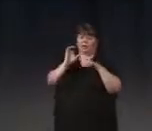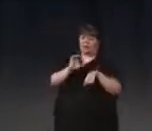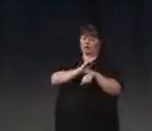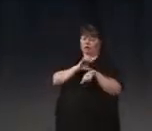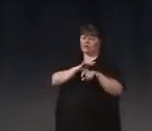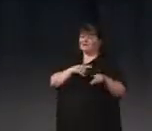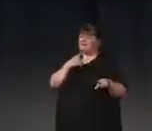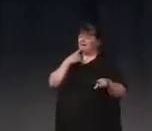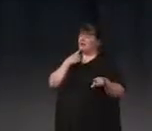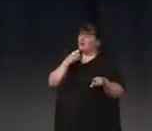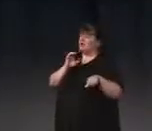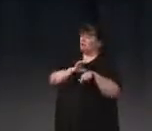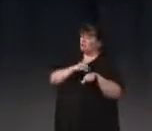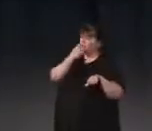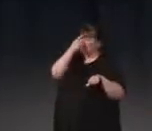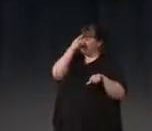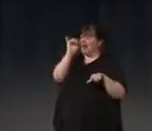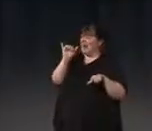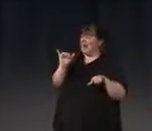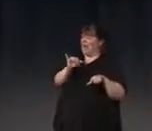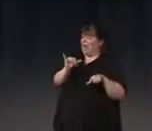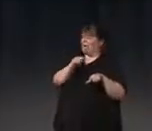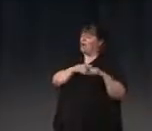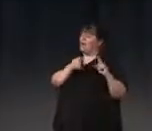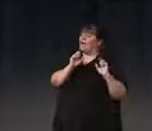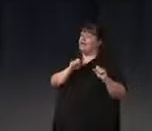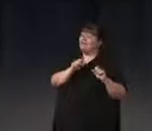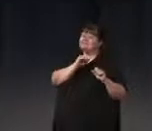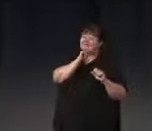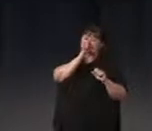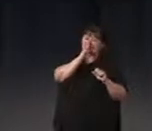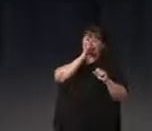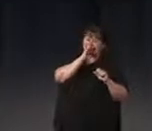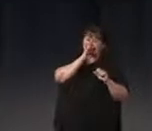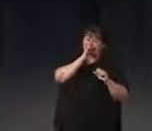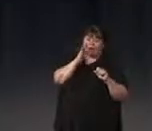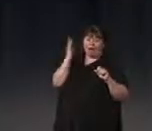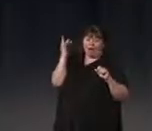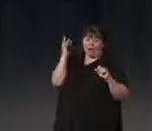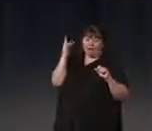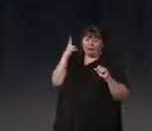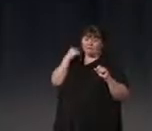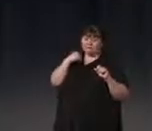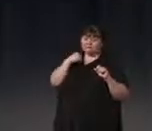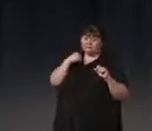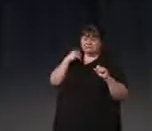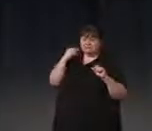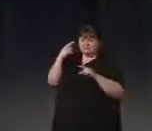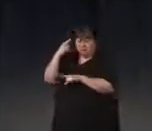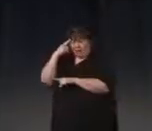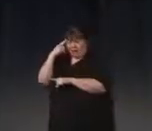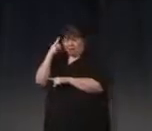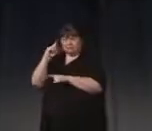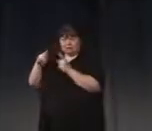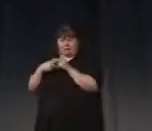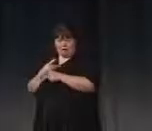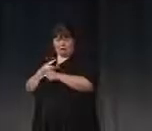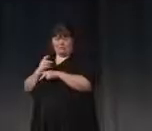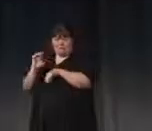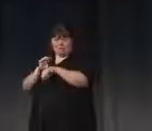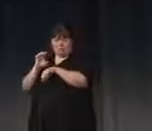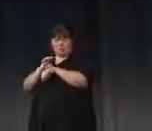brain-like, but also made it possible to speak of the brain as a kind of computer. So here you see this really